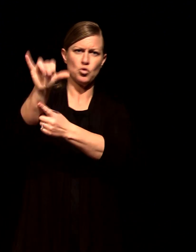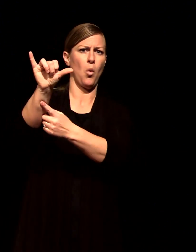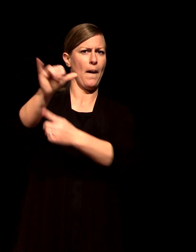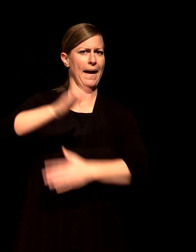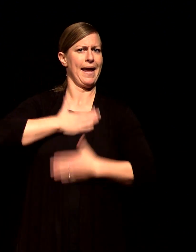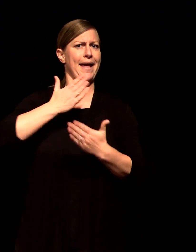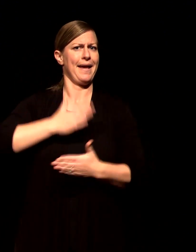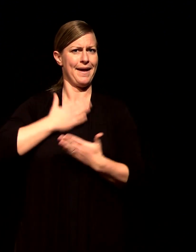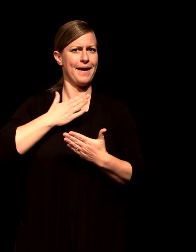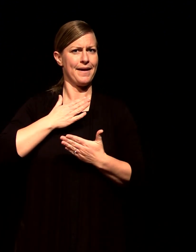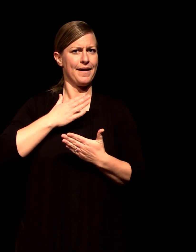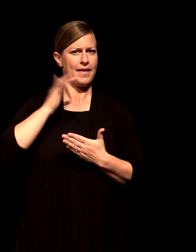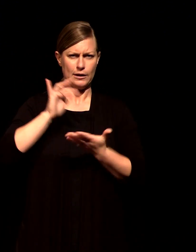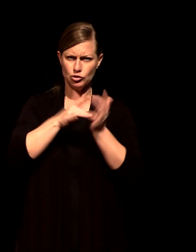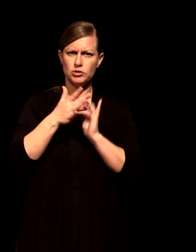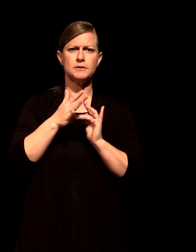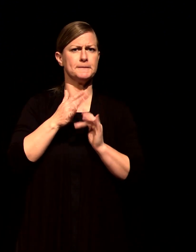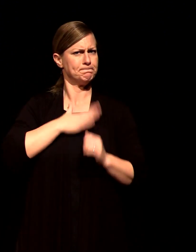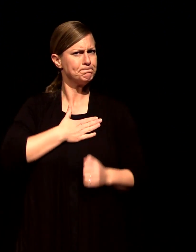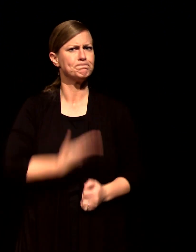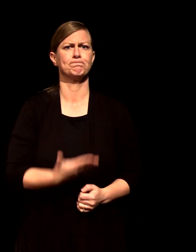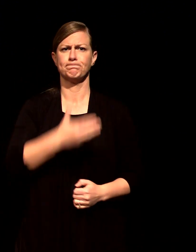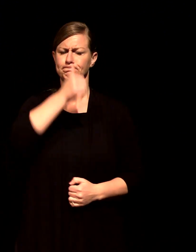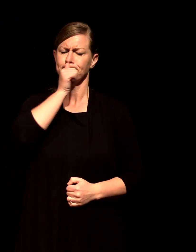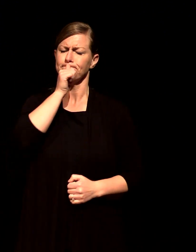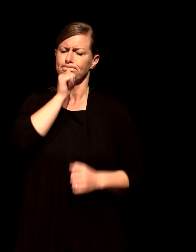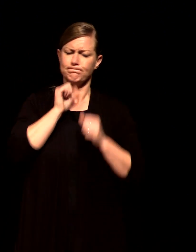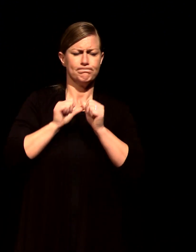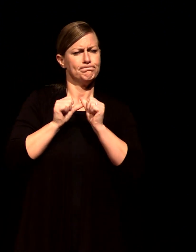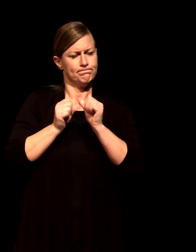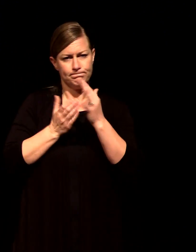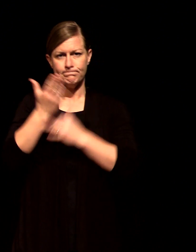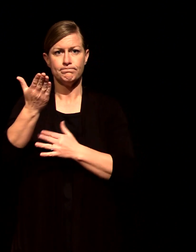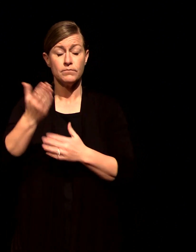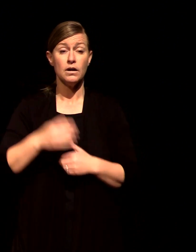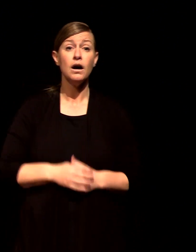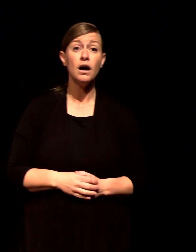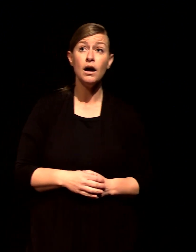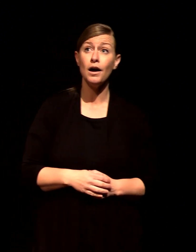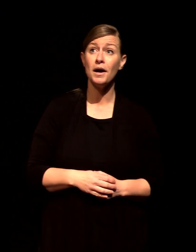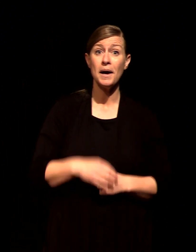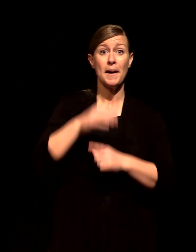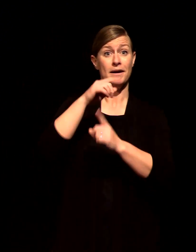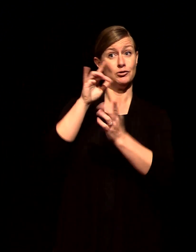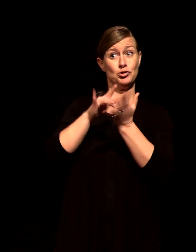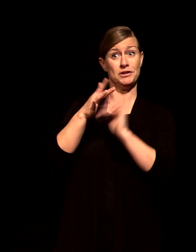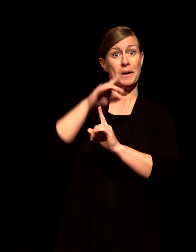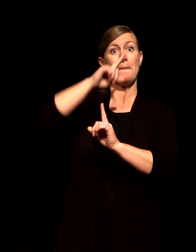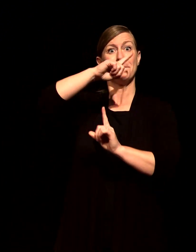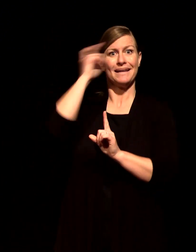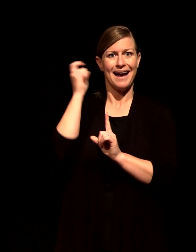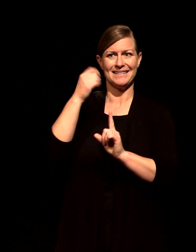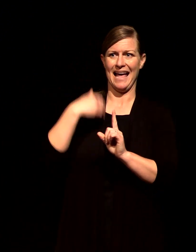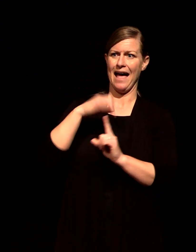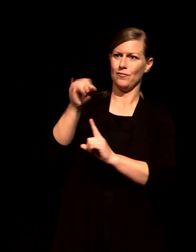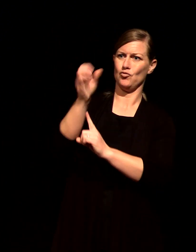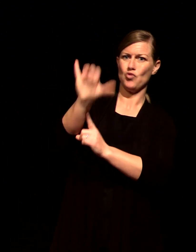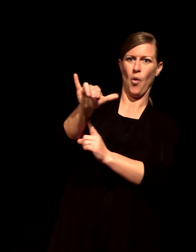let's talk about that for just a second several times in Hebrews actually it talks about Jesus sitting at the right hand of the father or being